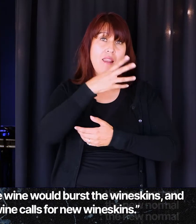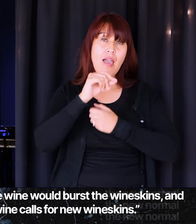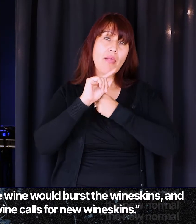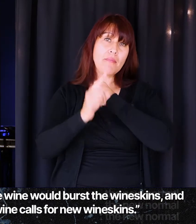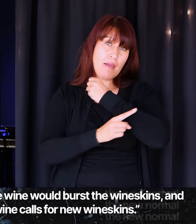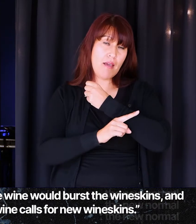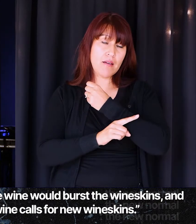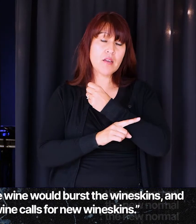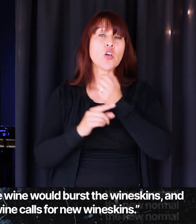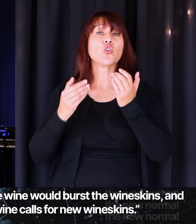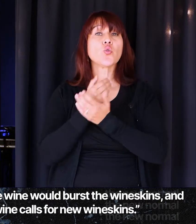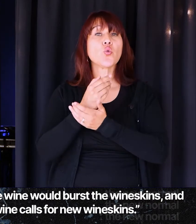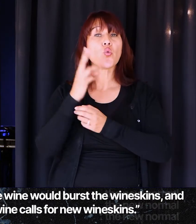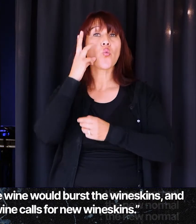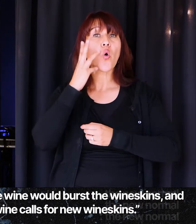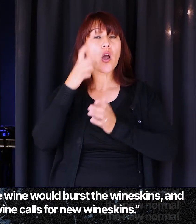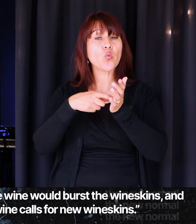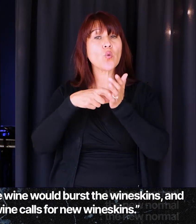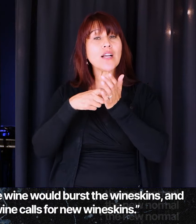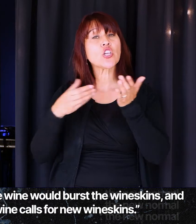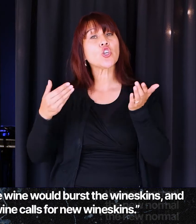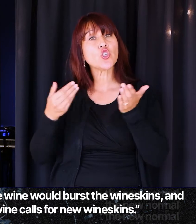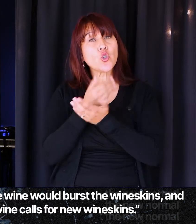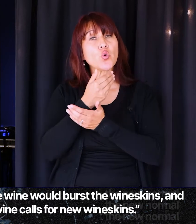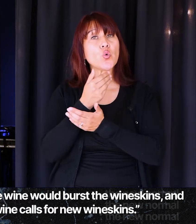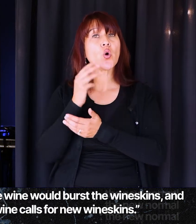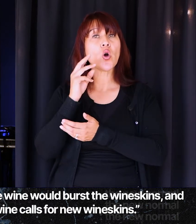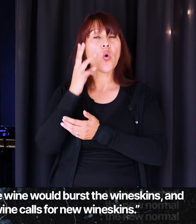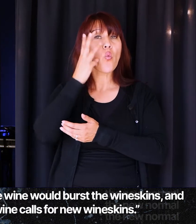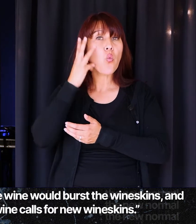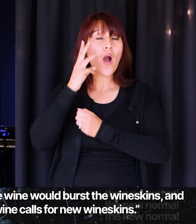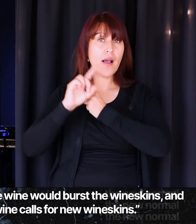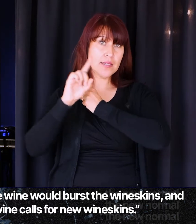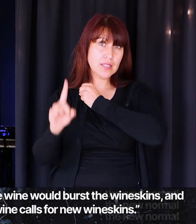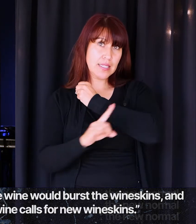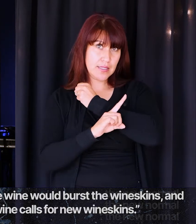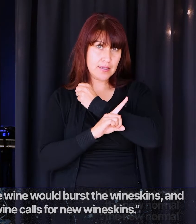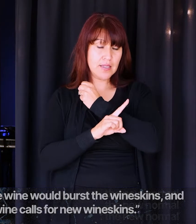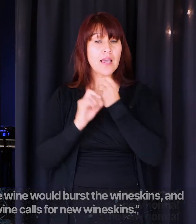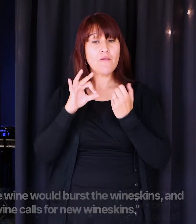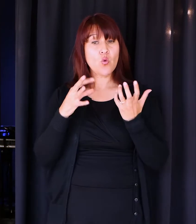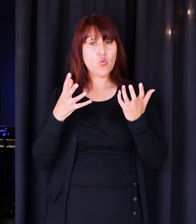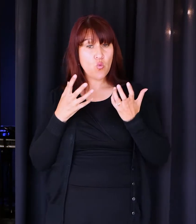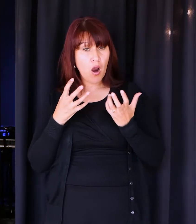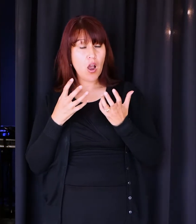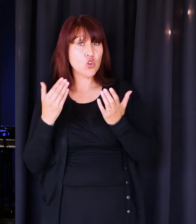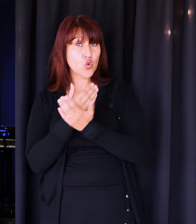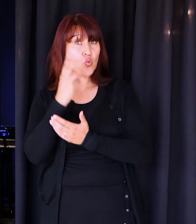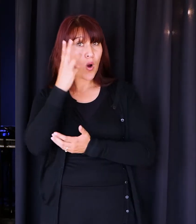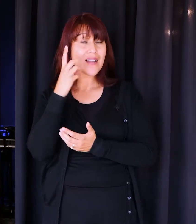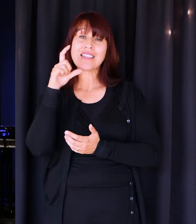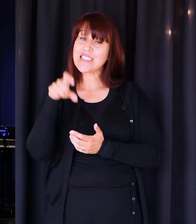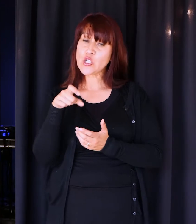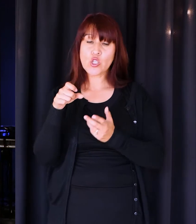wine calls for new wine skins. If you want the new wine, Jesus is saying, you